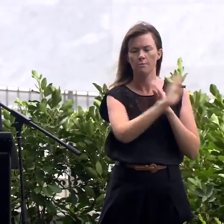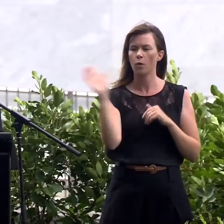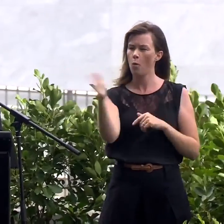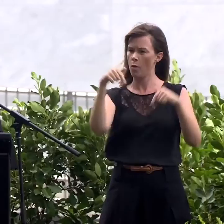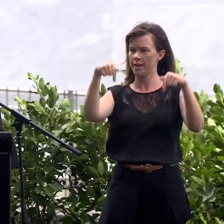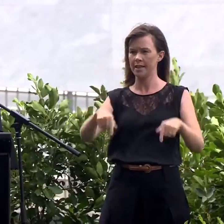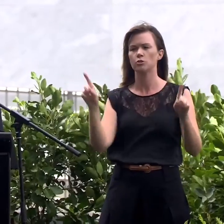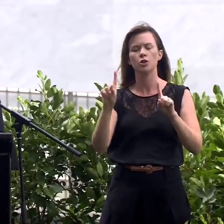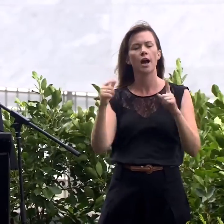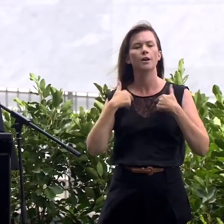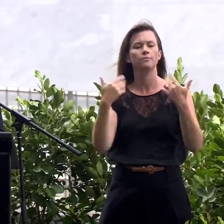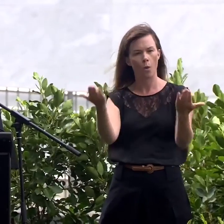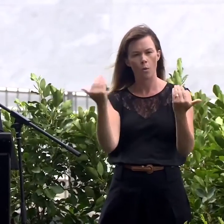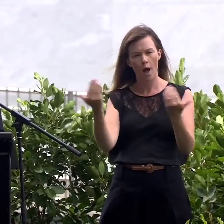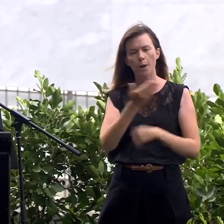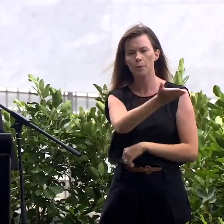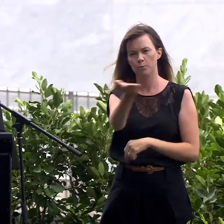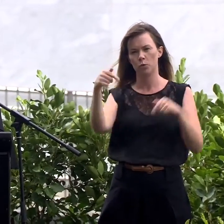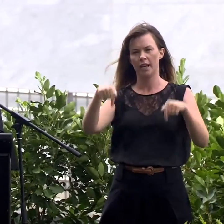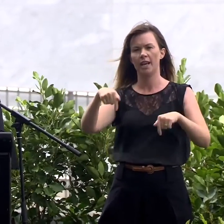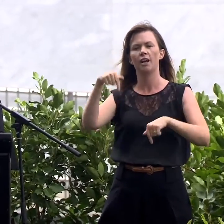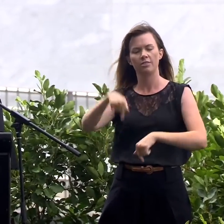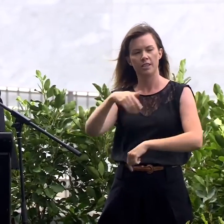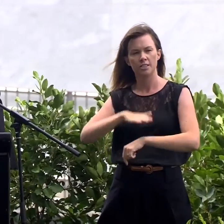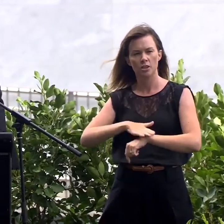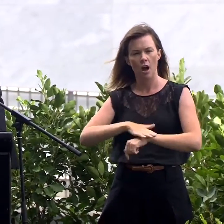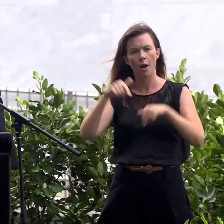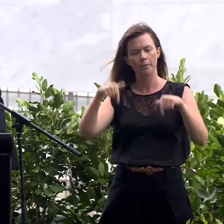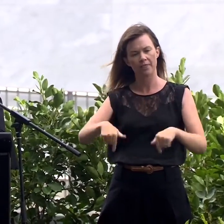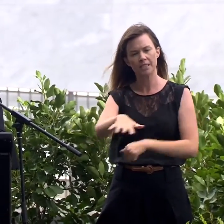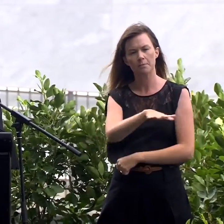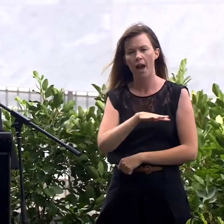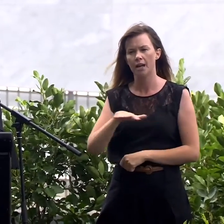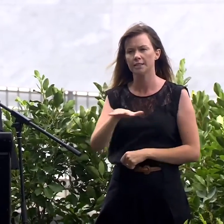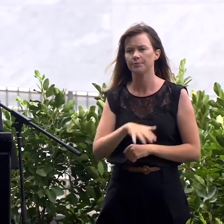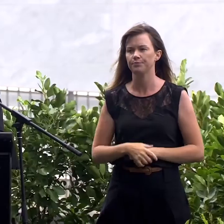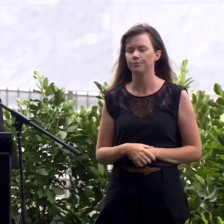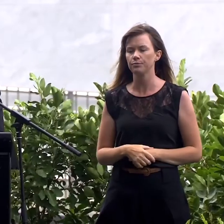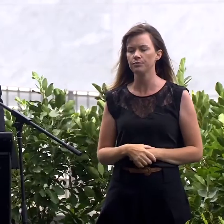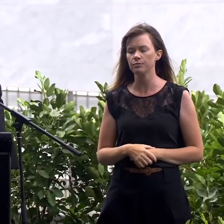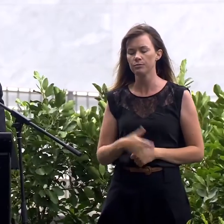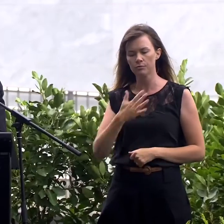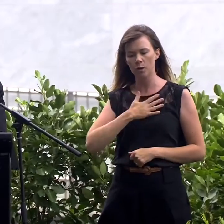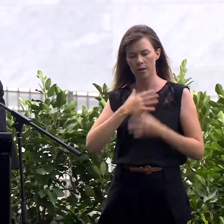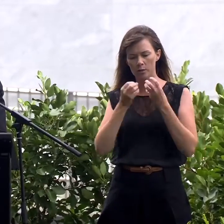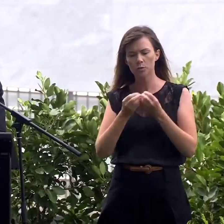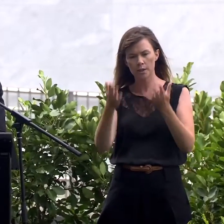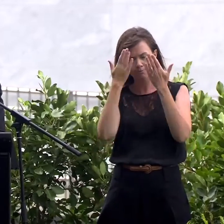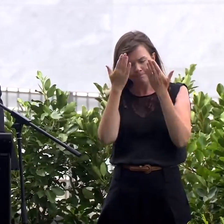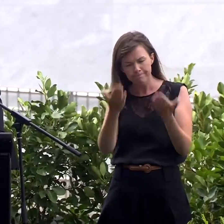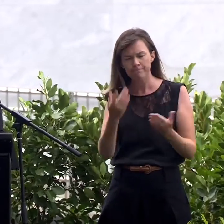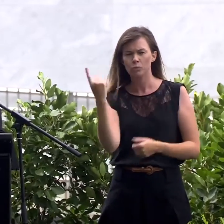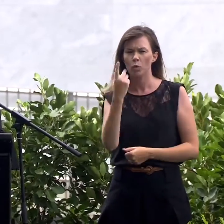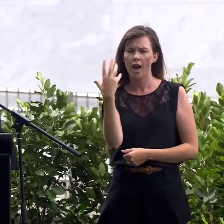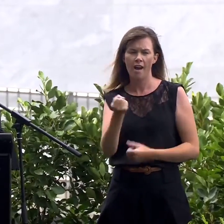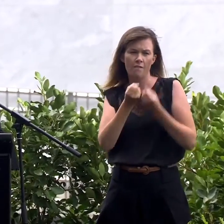I welcome you, at this time, to this place. I wish to begin by acknowledging all who grieved